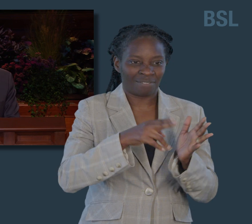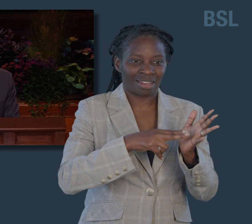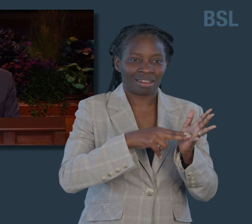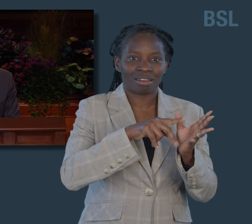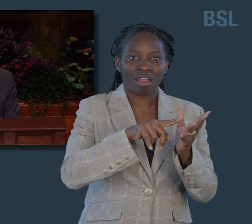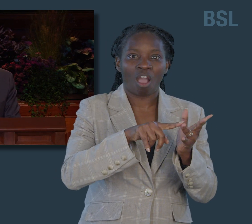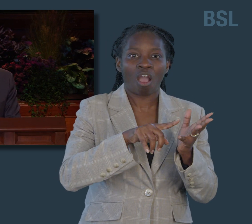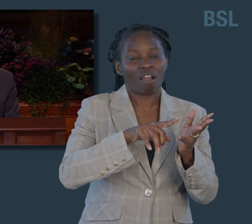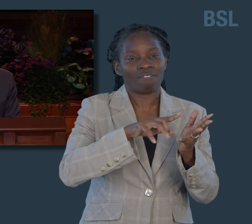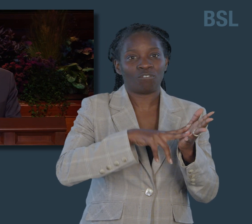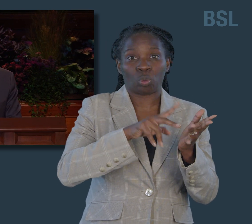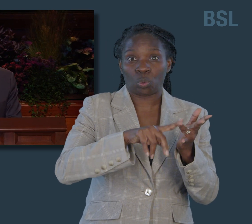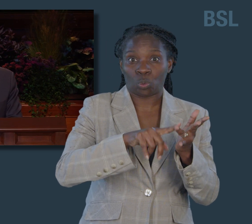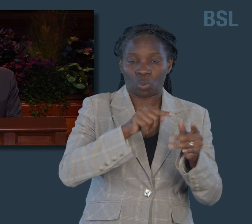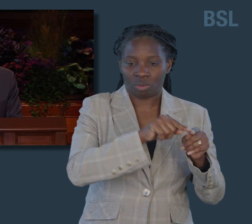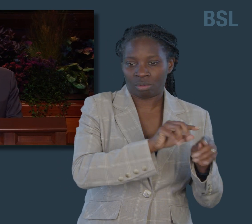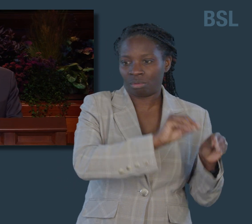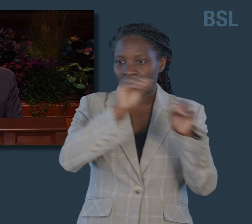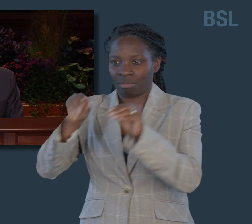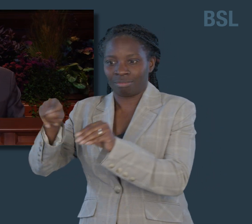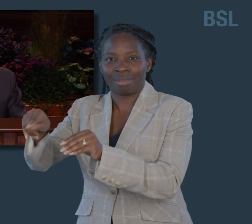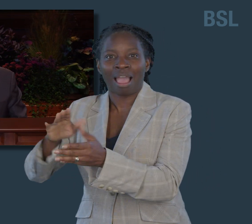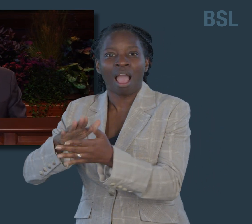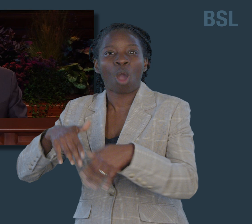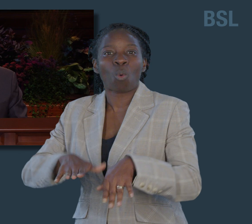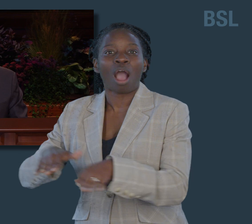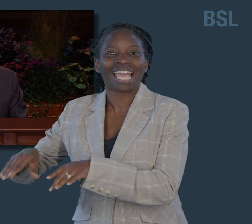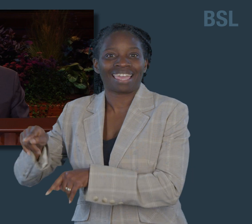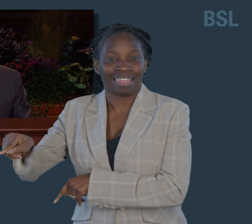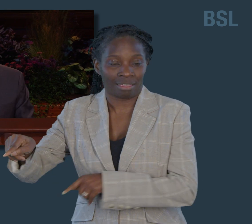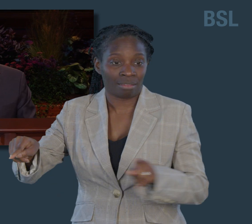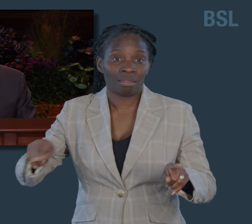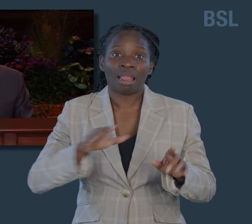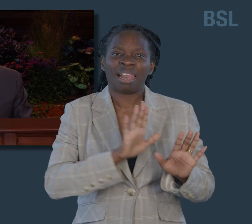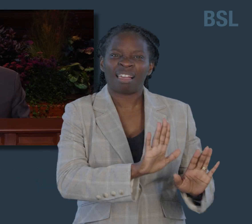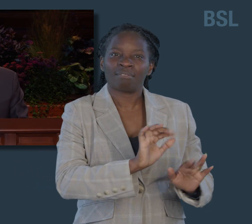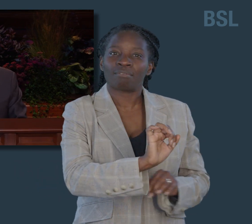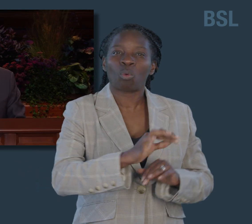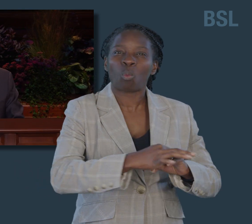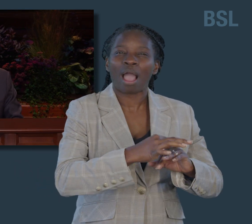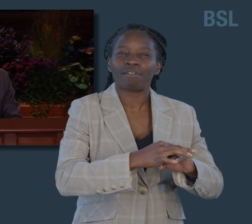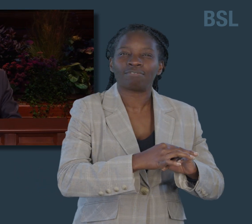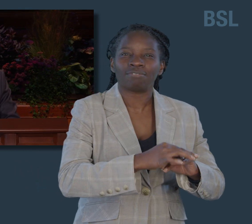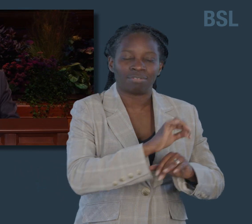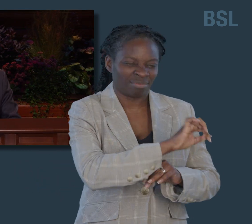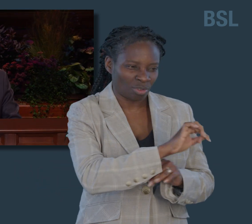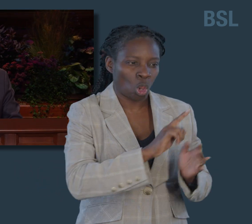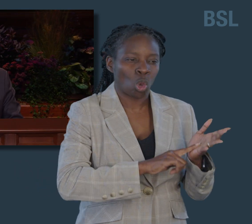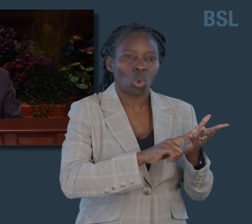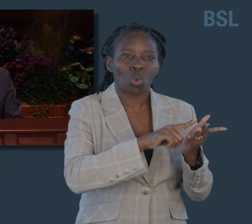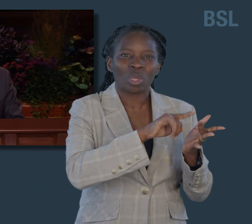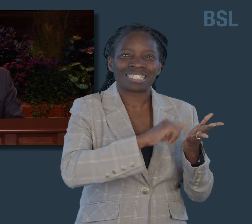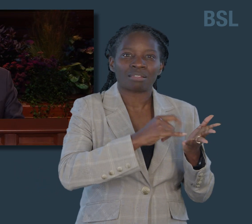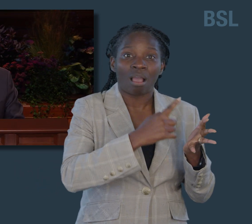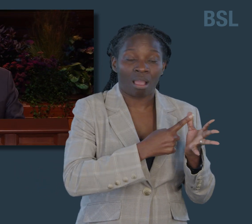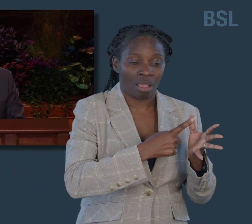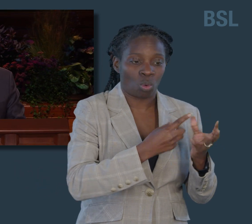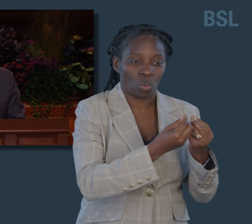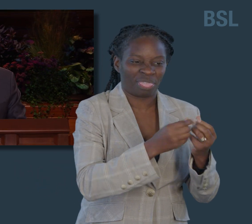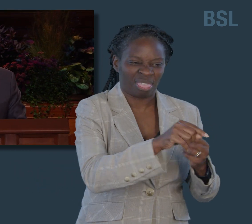the Hawaiian Islands, leaving his wife Louisa Barnes Pratt to care for their young family. As persecutions in